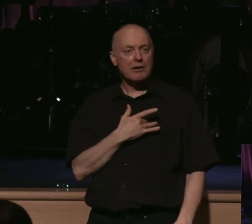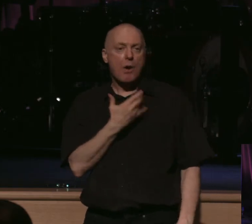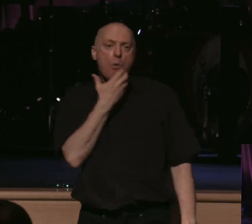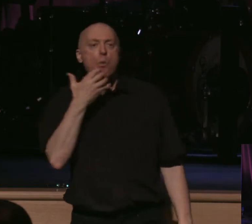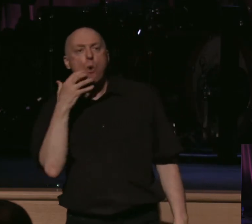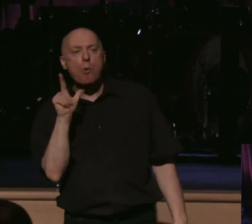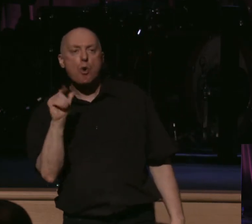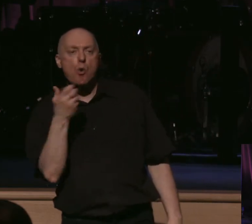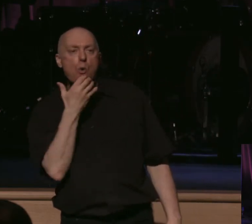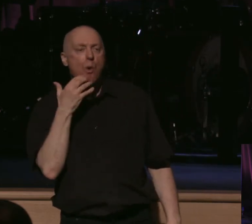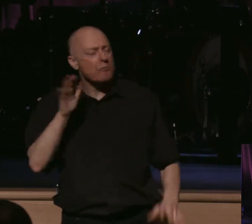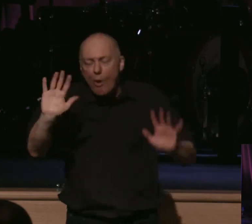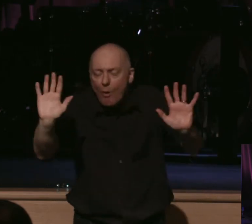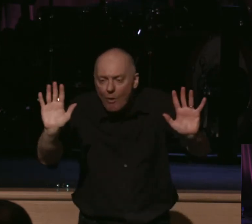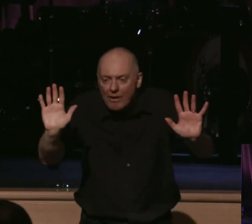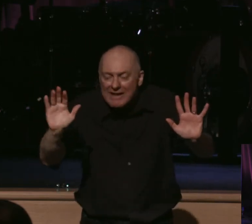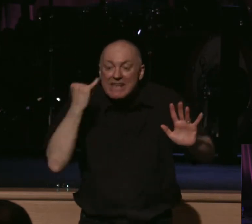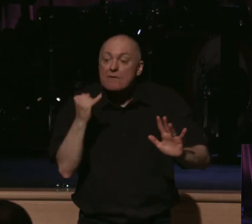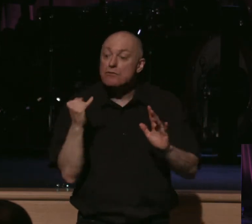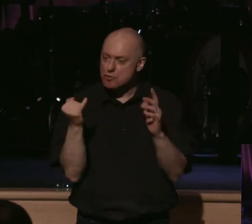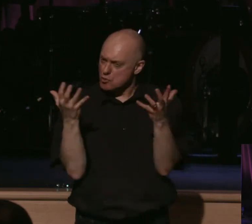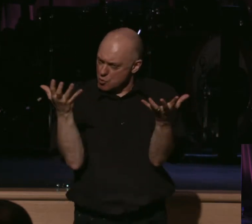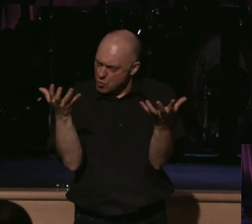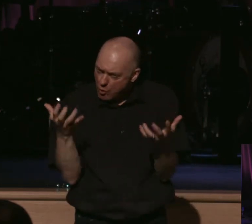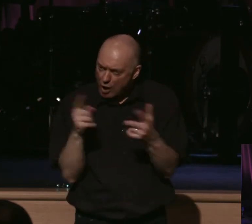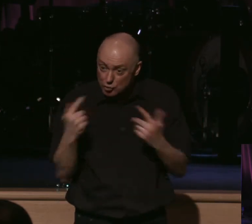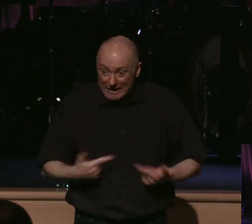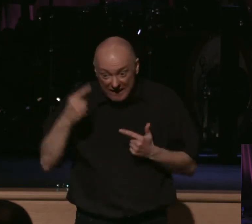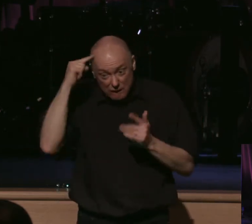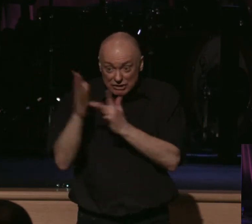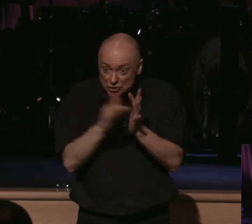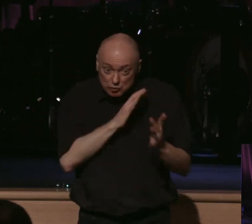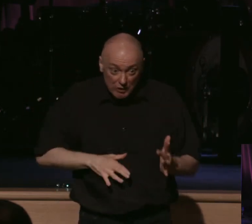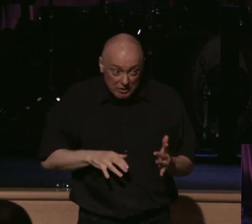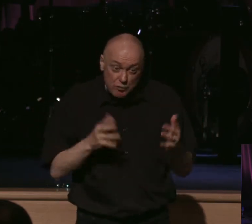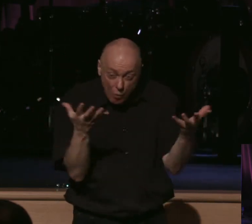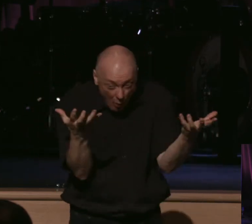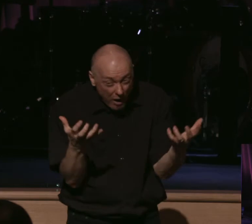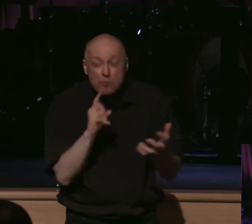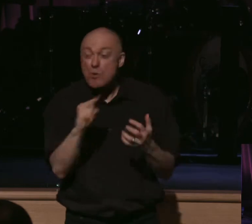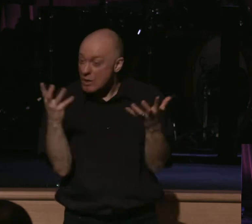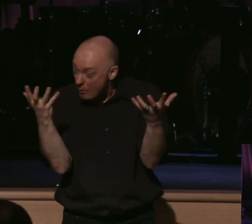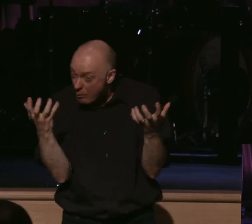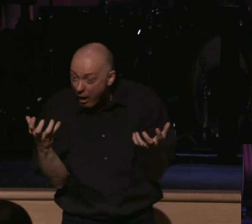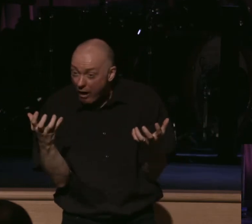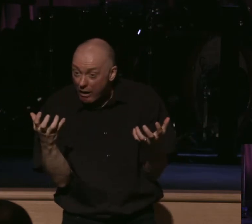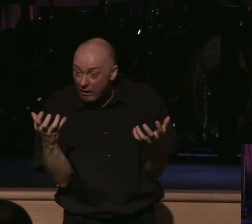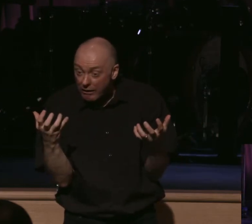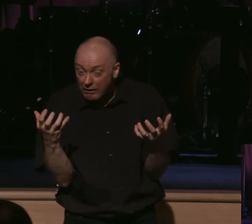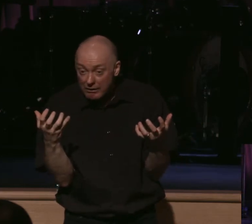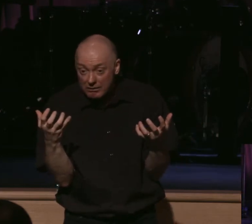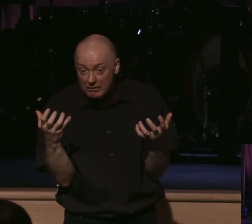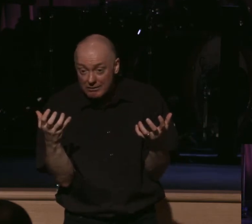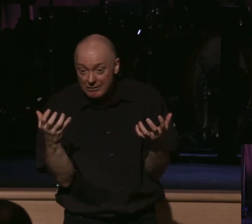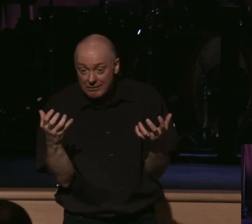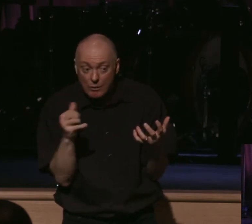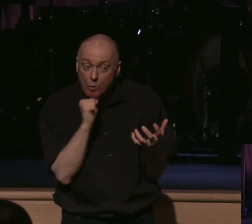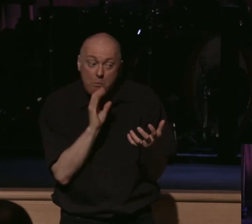I say one thing, I do another Christian. I'm talking about if you're actually going to live for Jesus Christ, I need you to know it's not getting any easier.